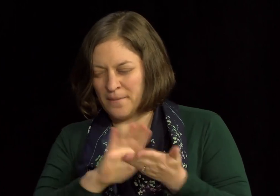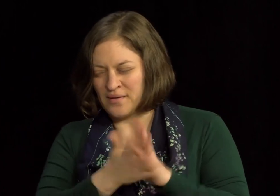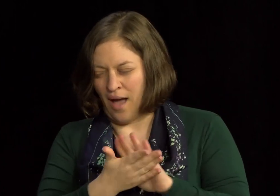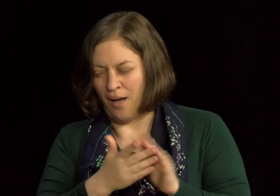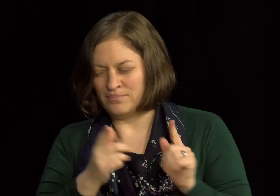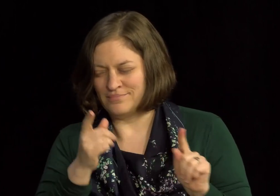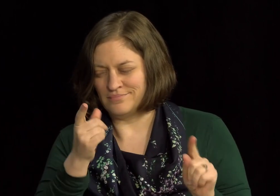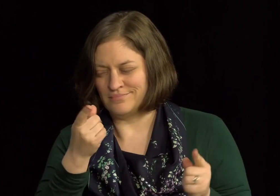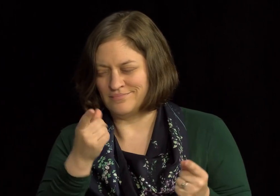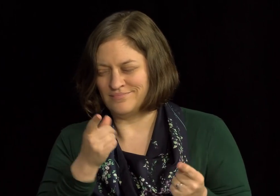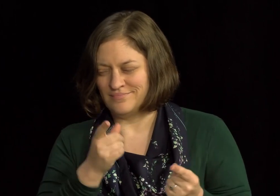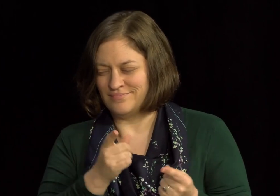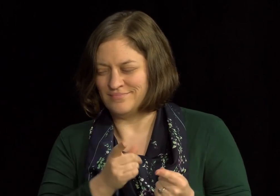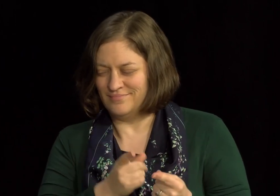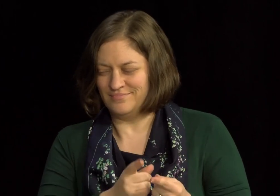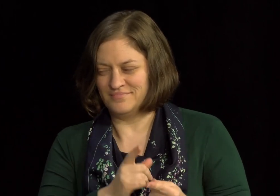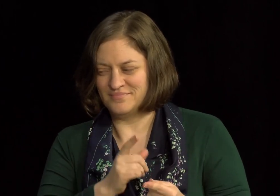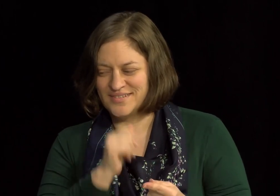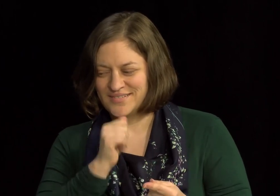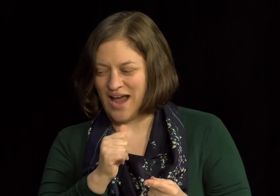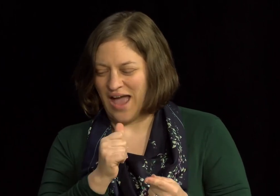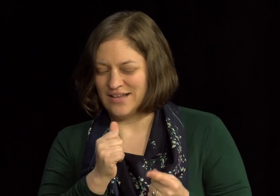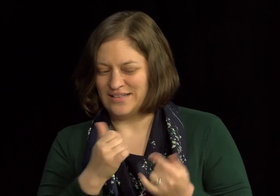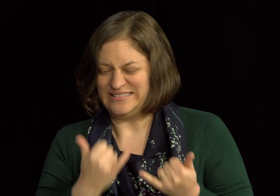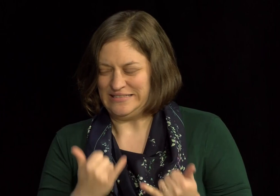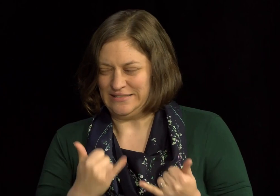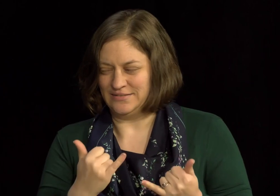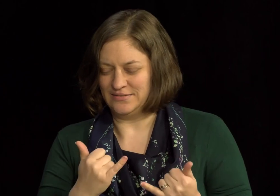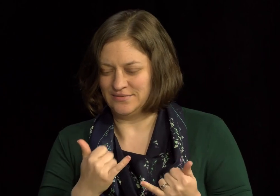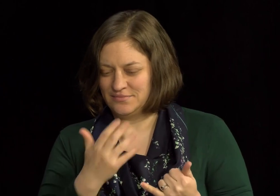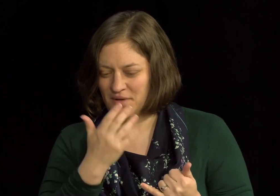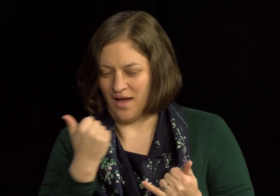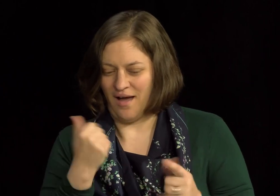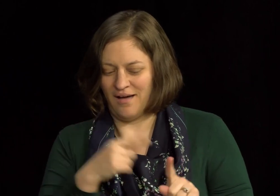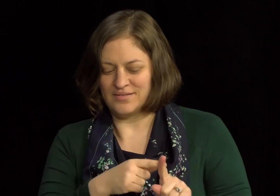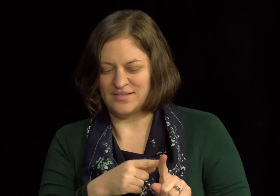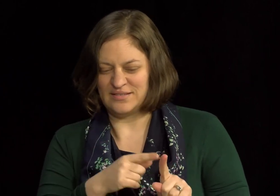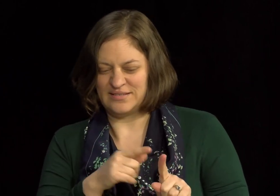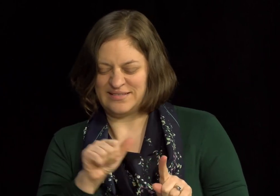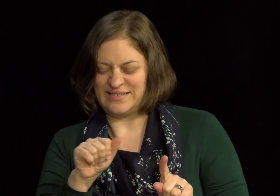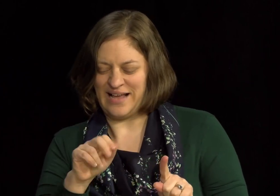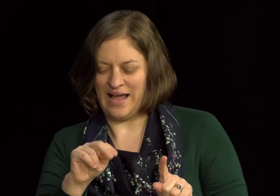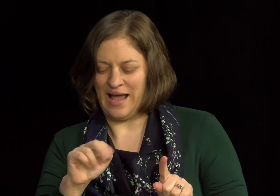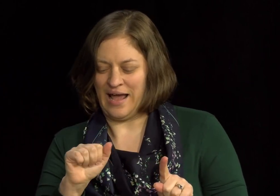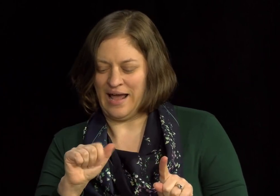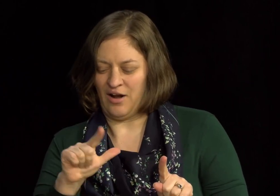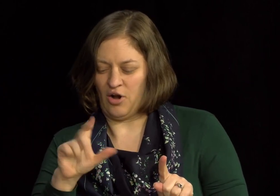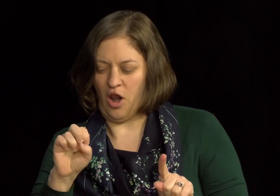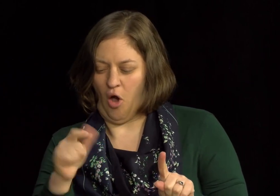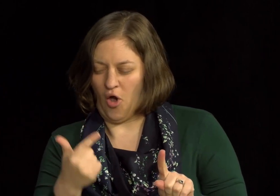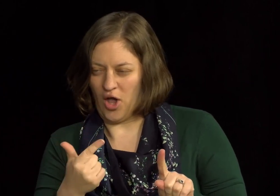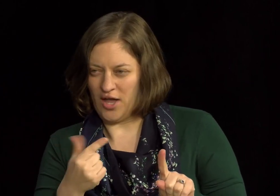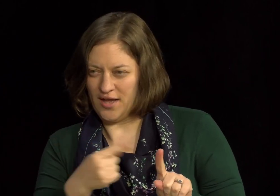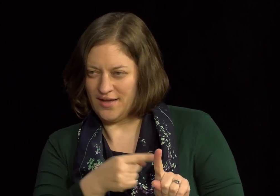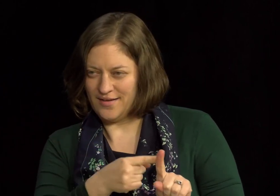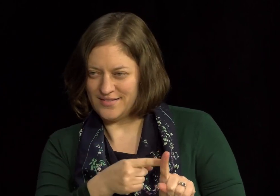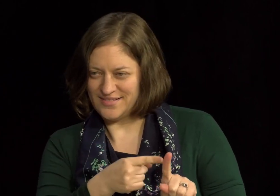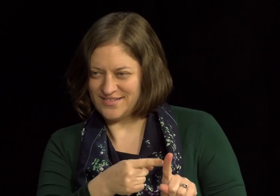TTYs, but they're kind of, they're almost obsolete. You don't see a lot of TTYs in use nowadays, um, because they're an